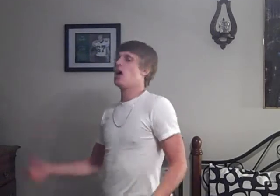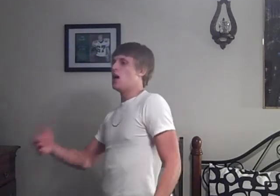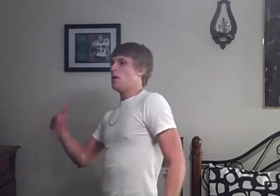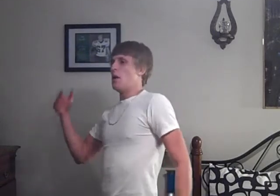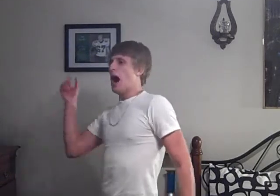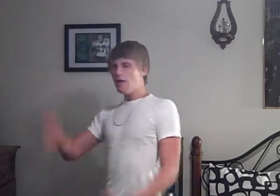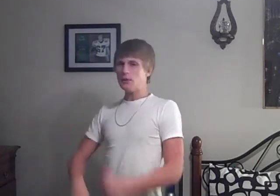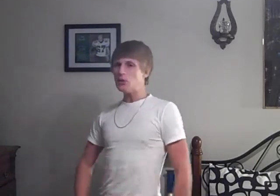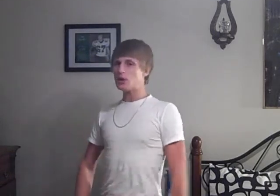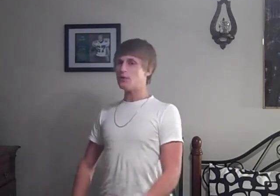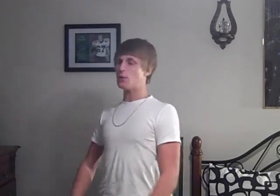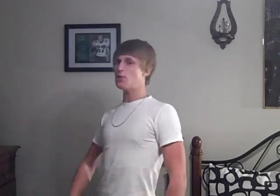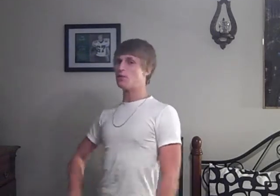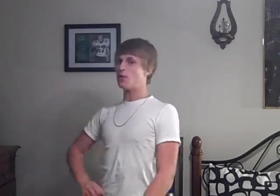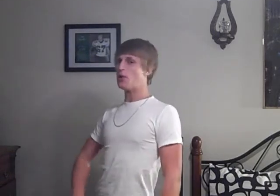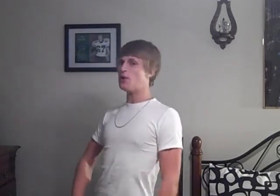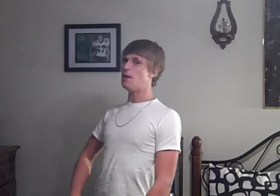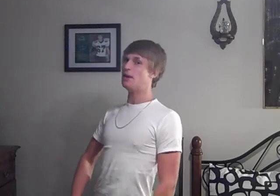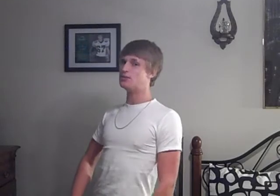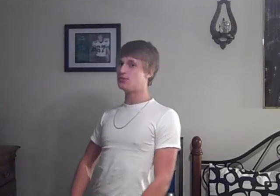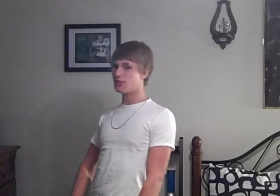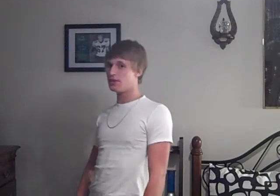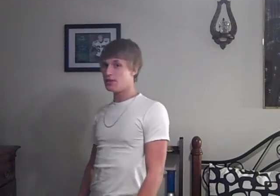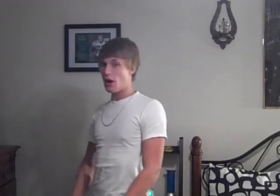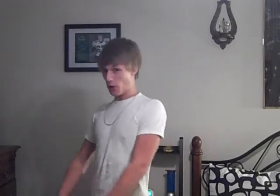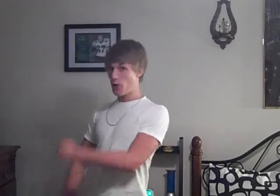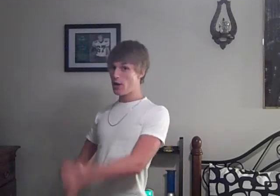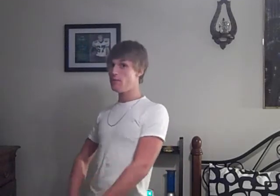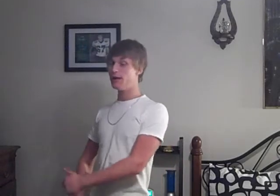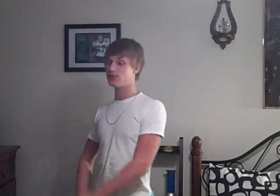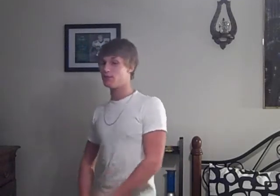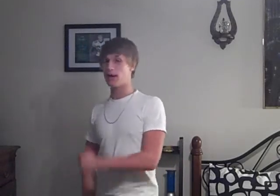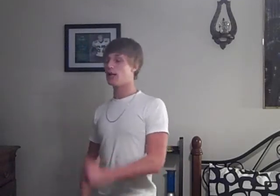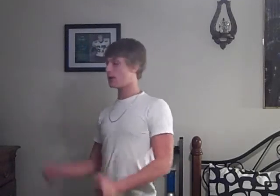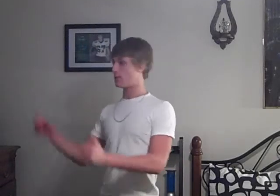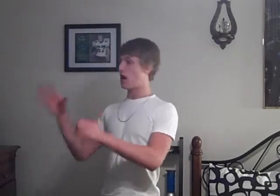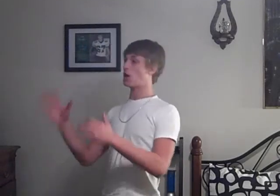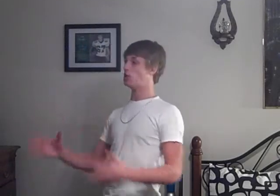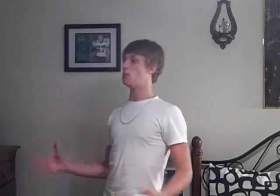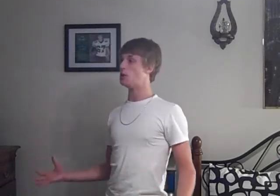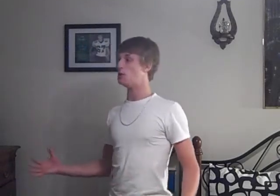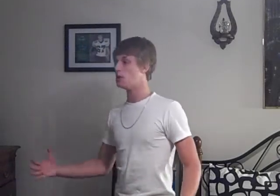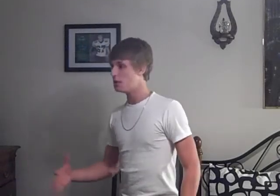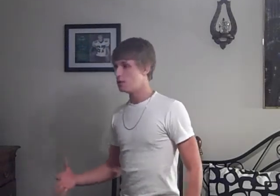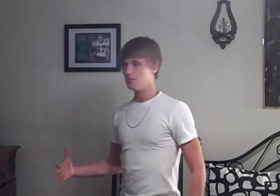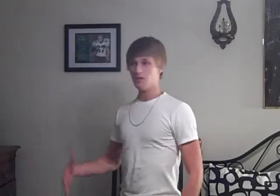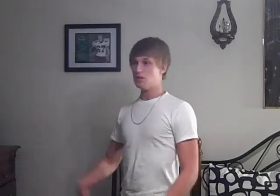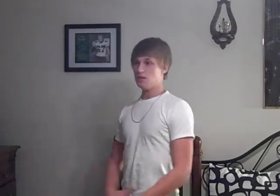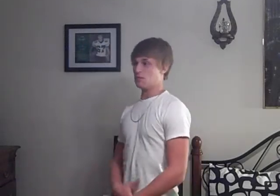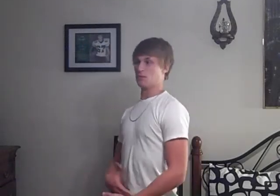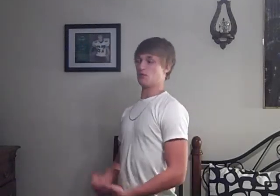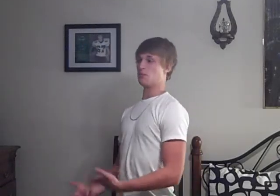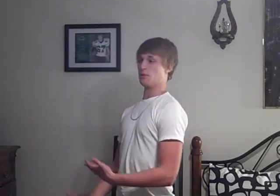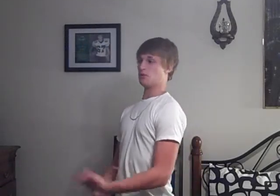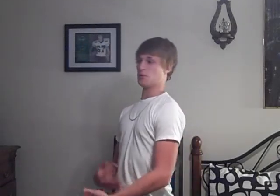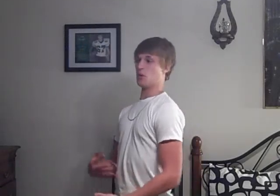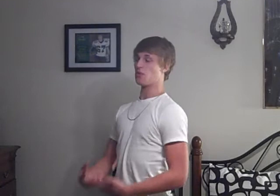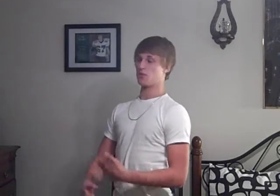I've been looking for you For 30 minutes 30 minutes of my life That I could have been Contributing to other